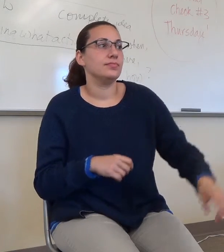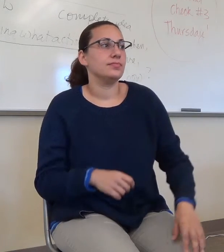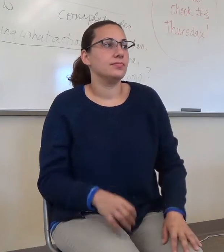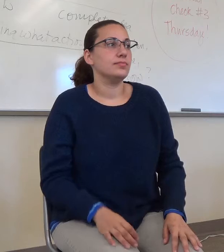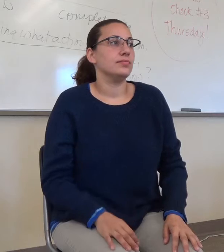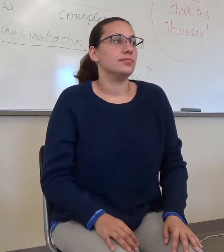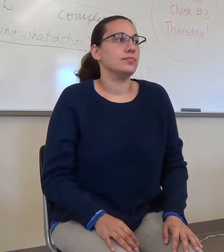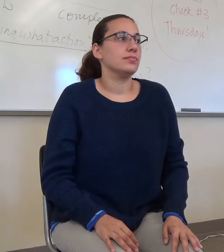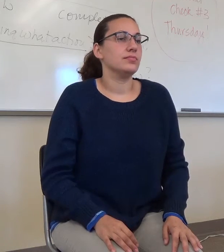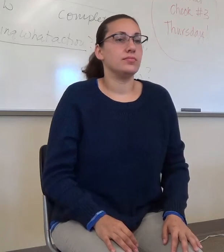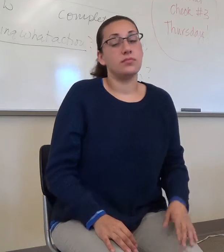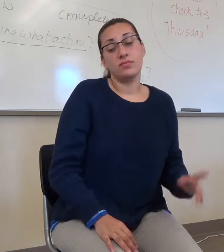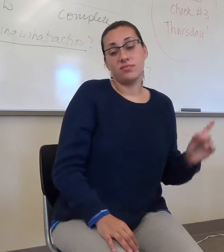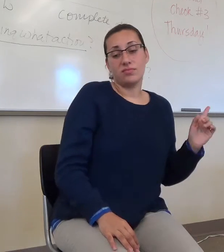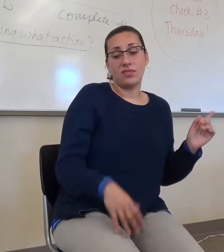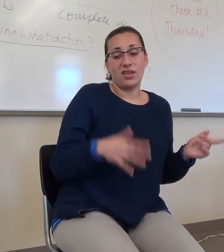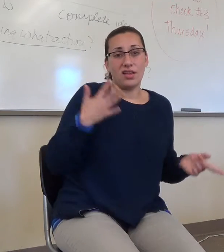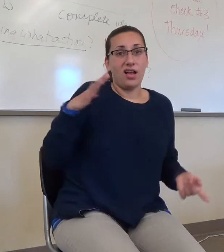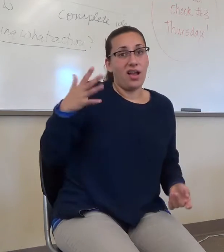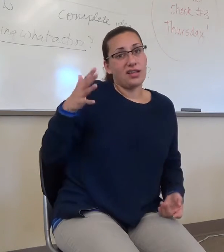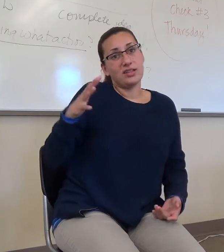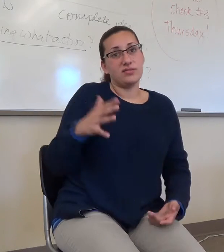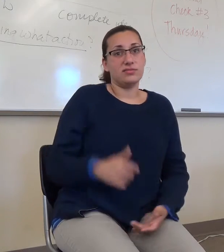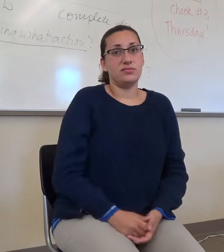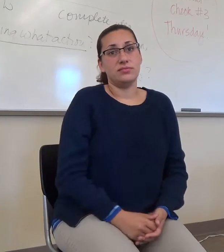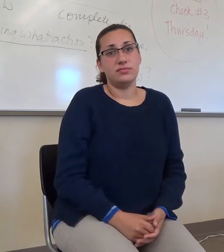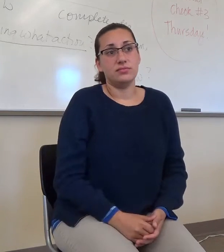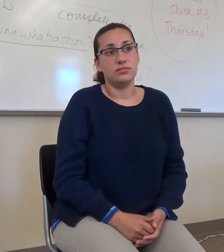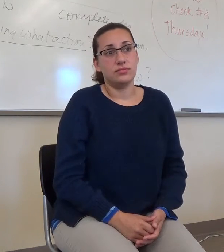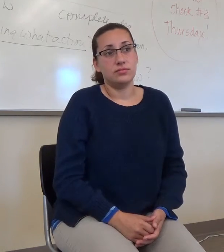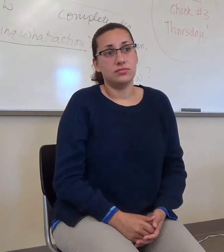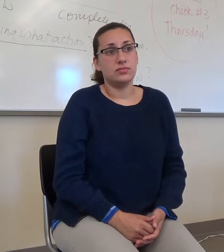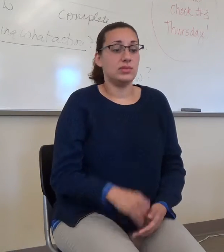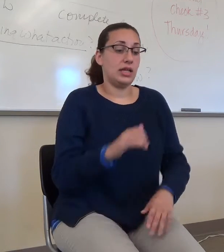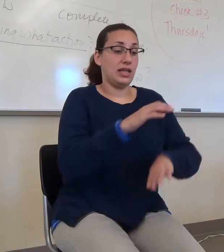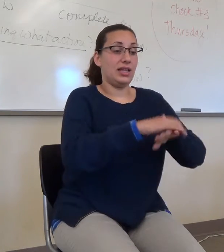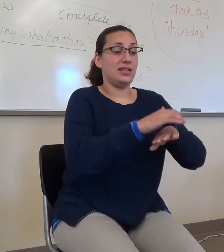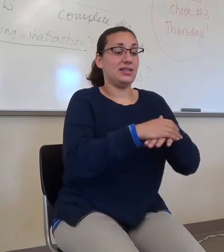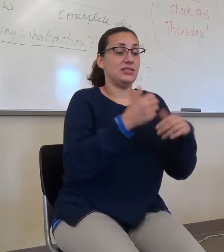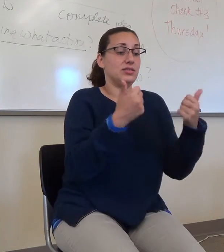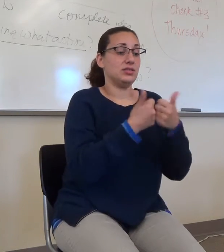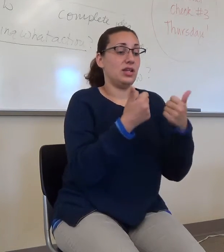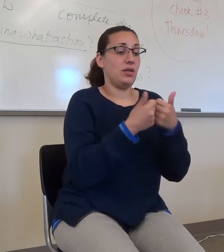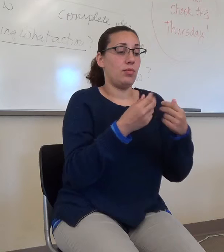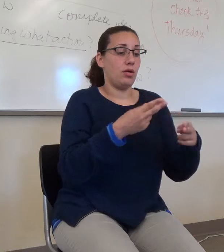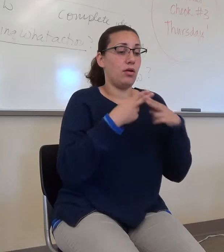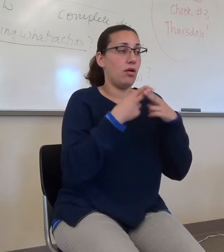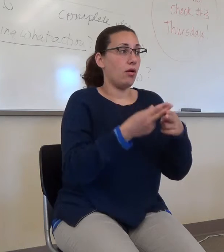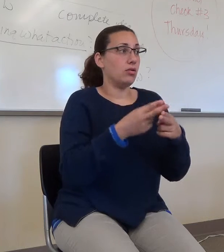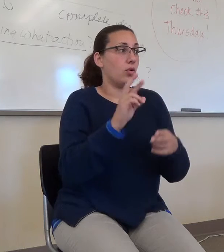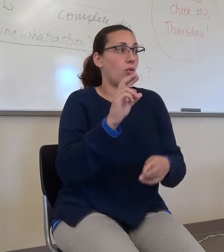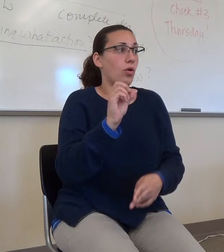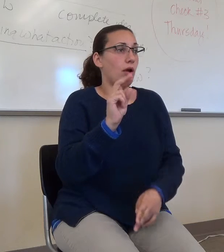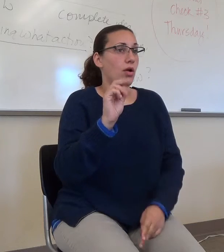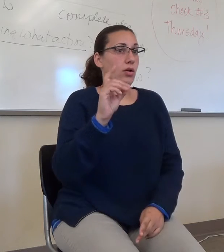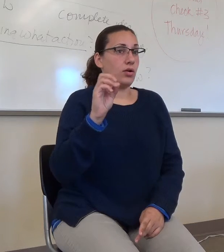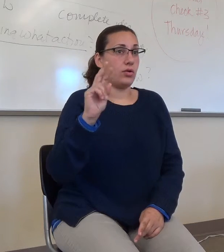Kind of. As an English game called Rounders, the pastime had existed